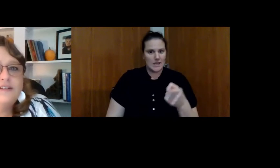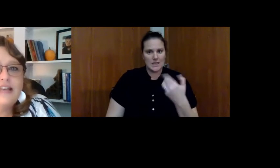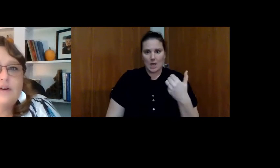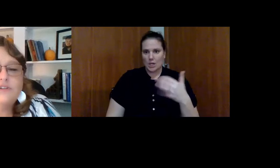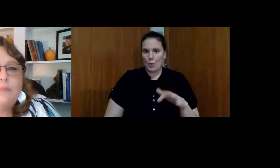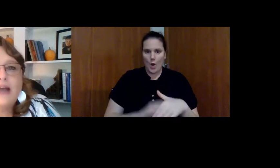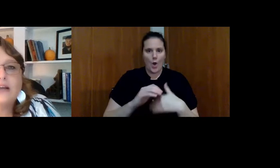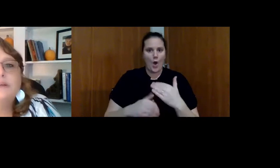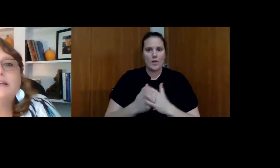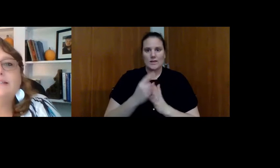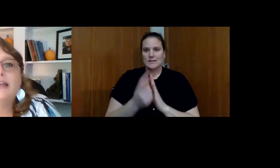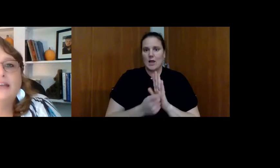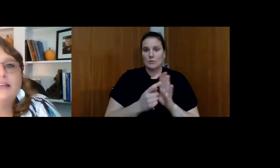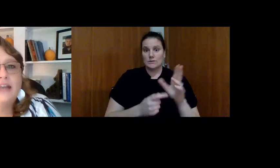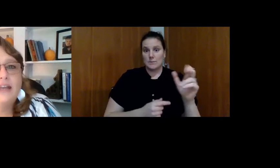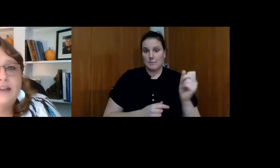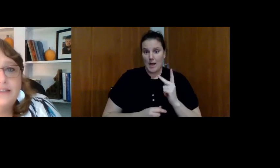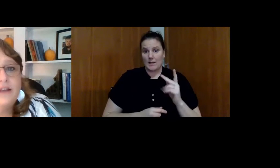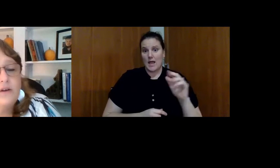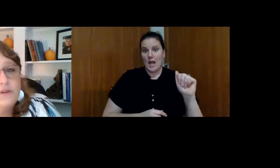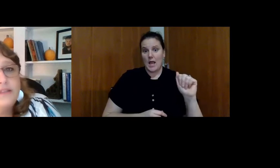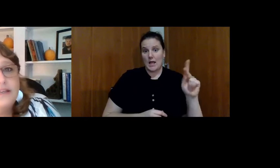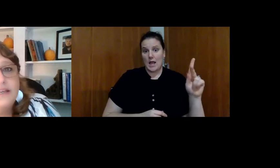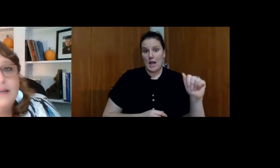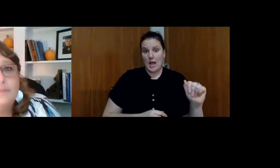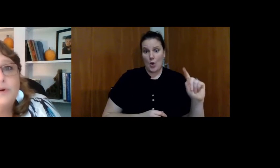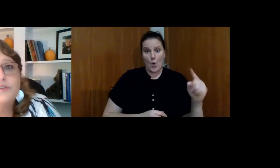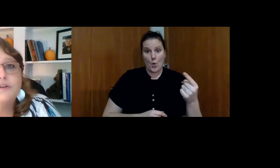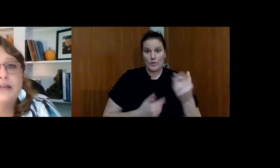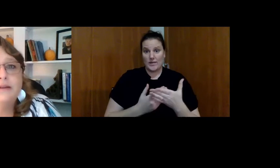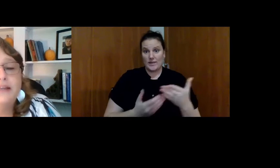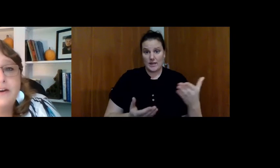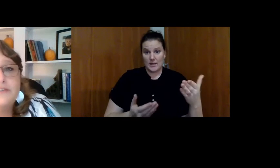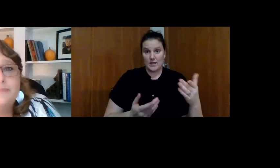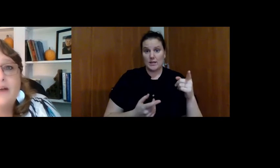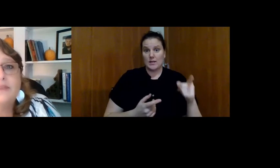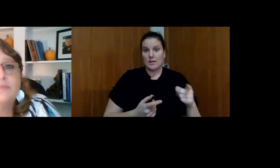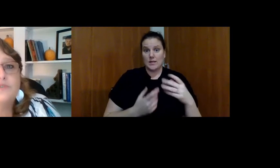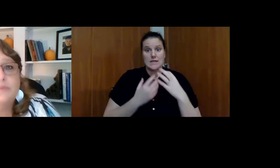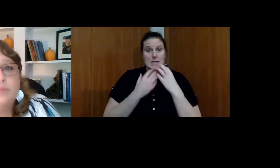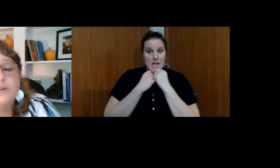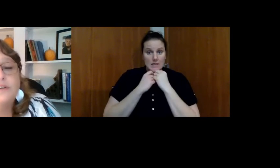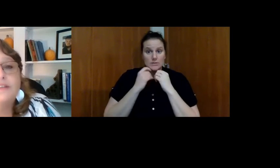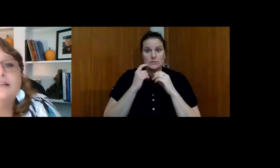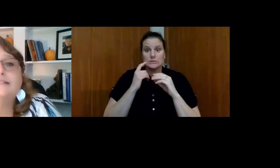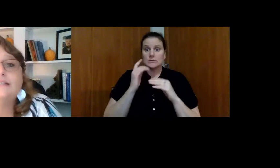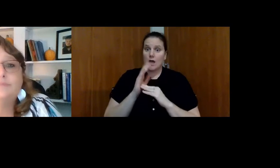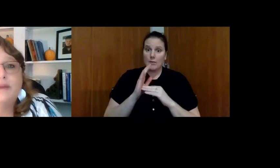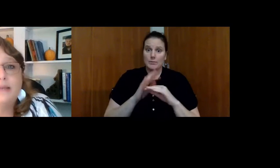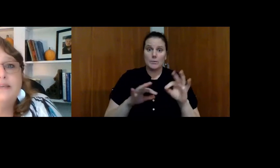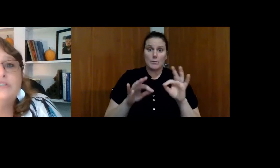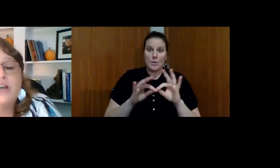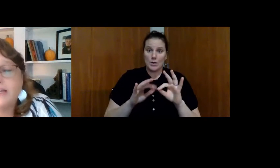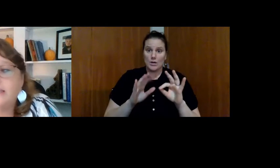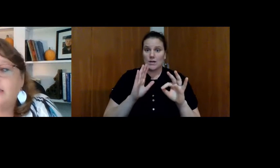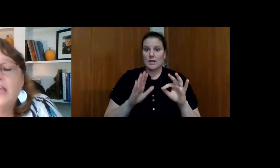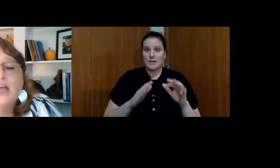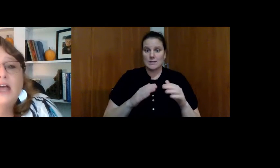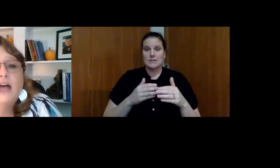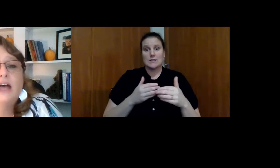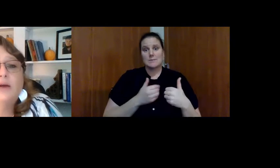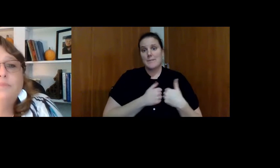want all of his hours back because a.k.a. the only thing he important cares about. The most important thing is his baby Jackie.